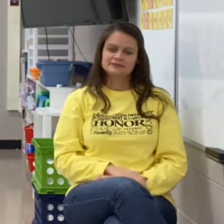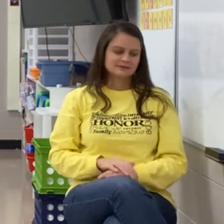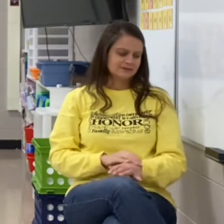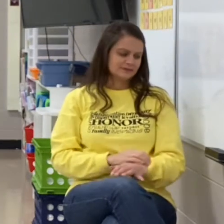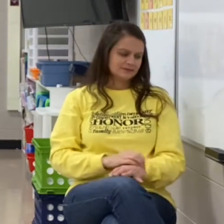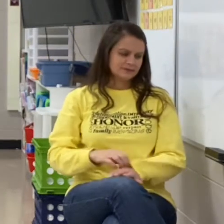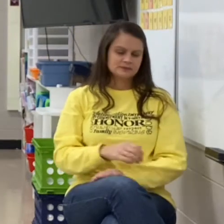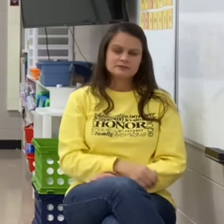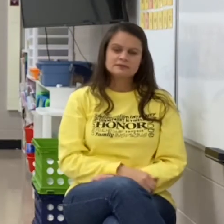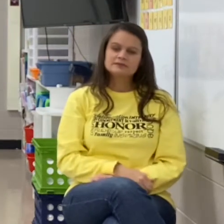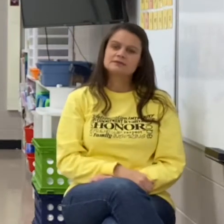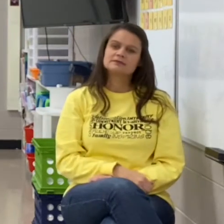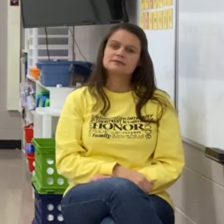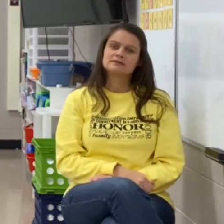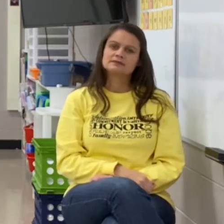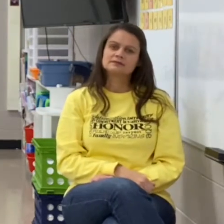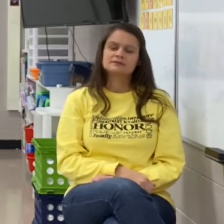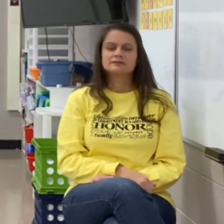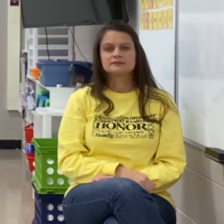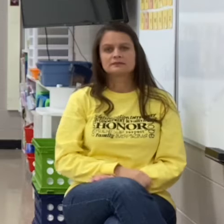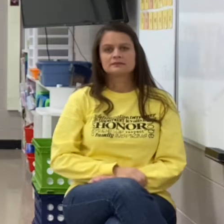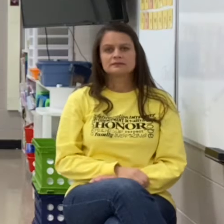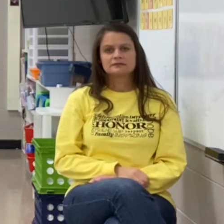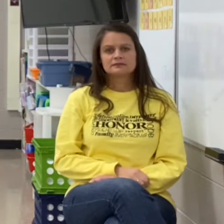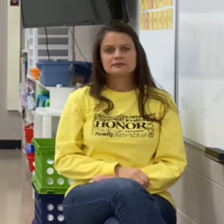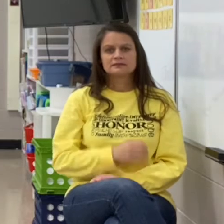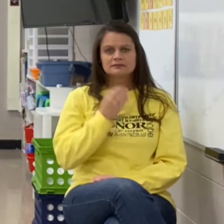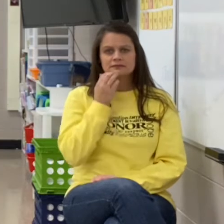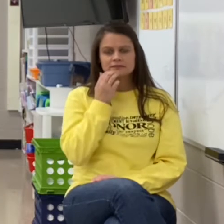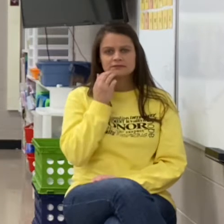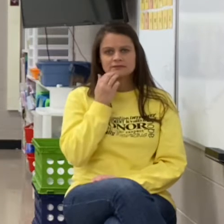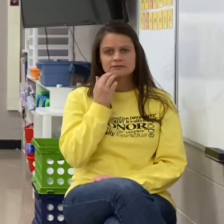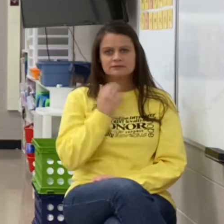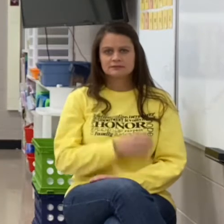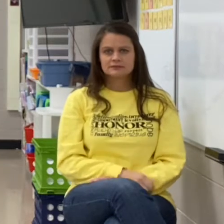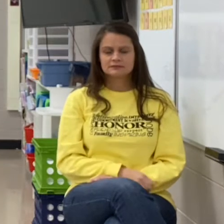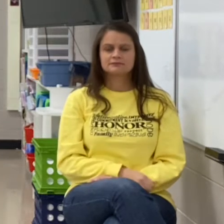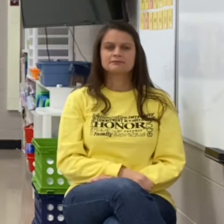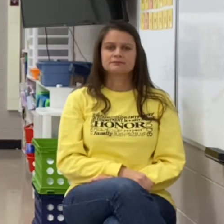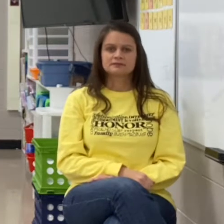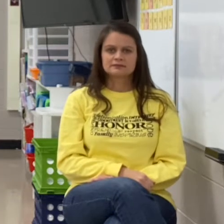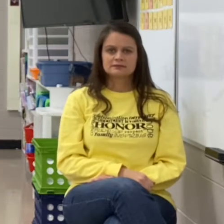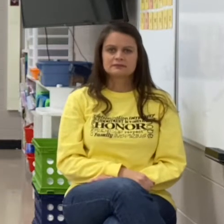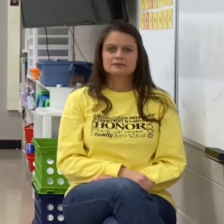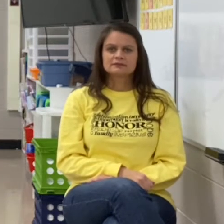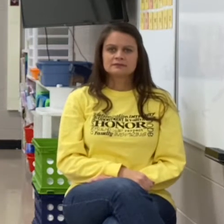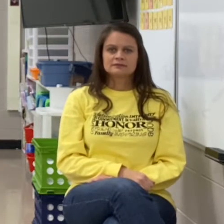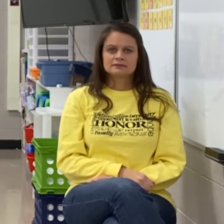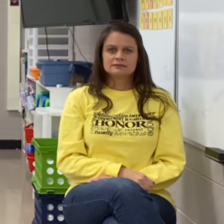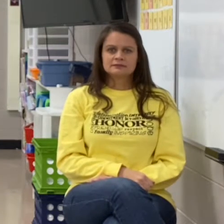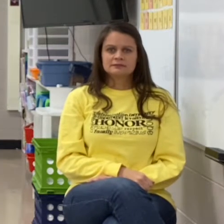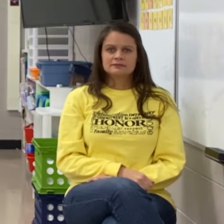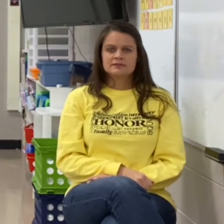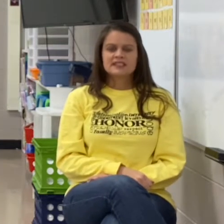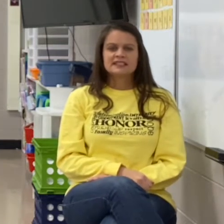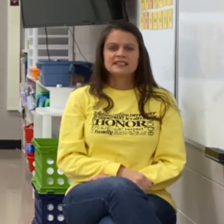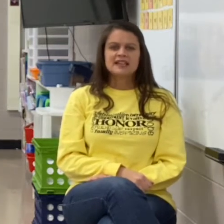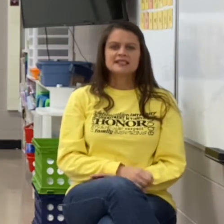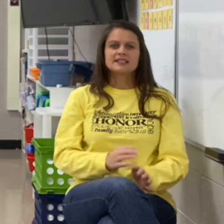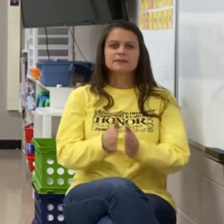Keep on going. All right. I'm going to give you a word. You're going to repeat it and then you'll chop it. So here we go. The first word is set.